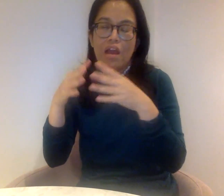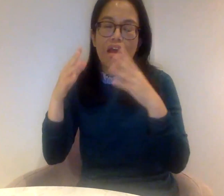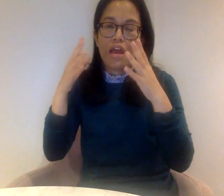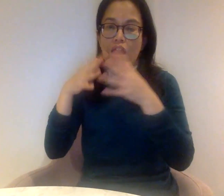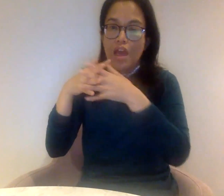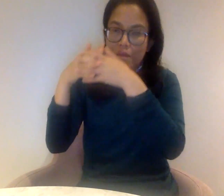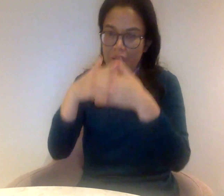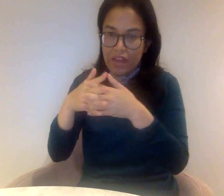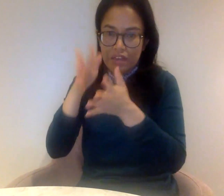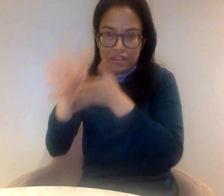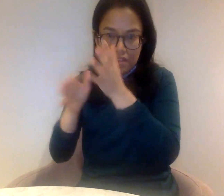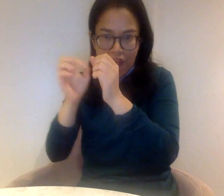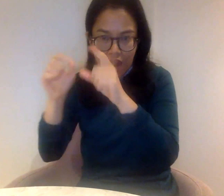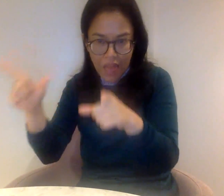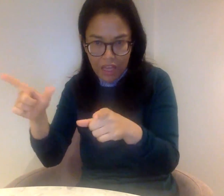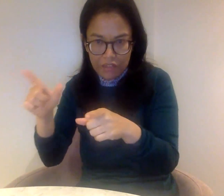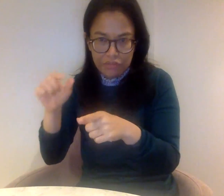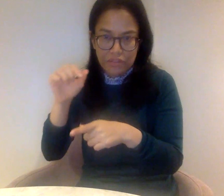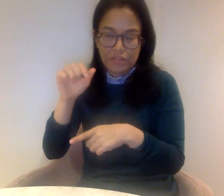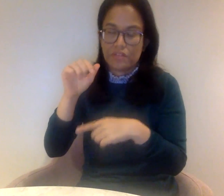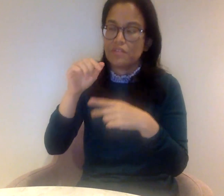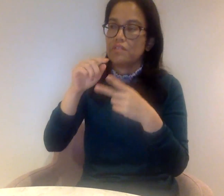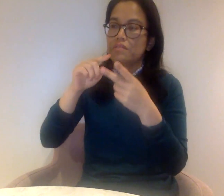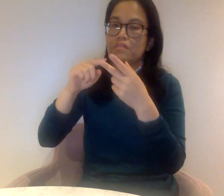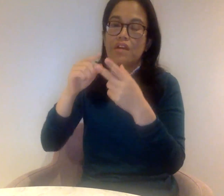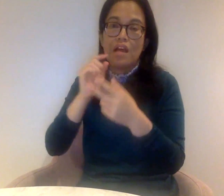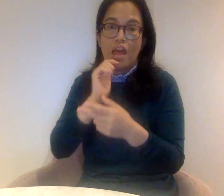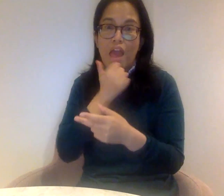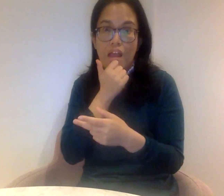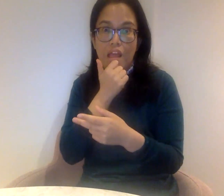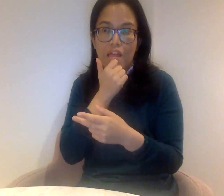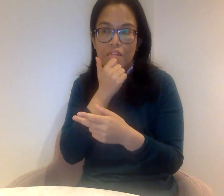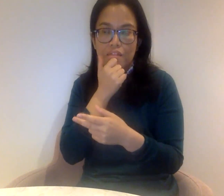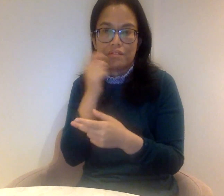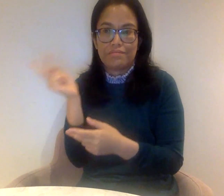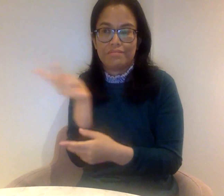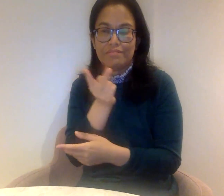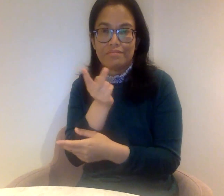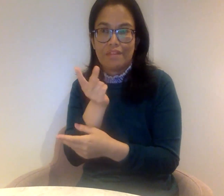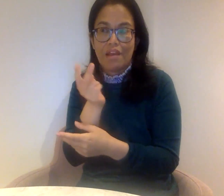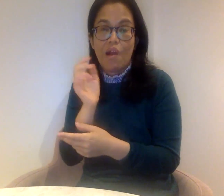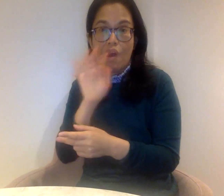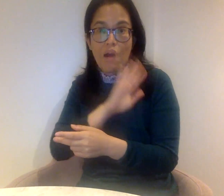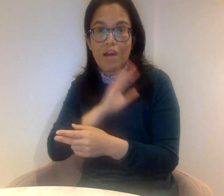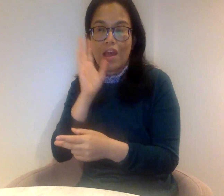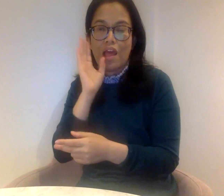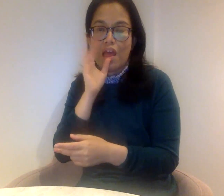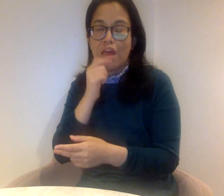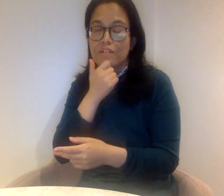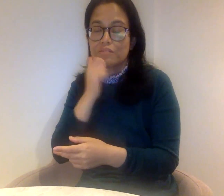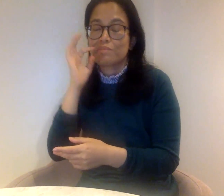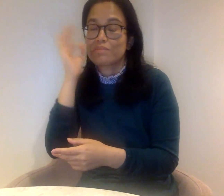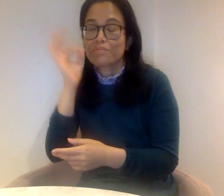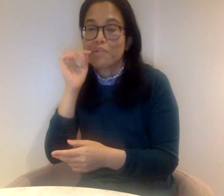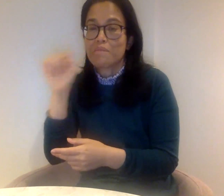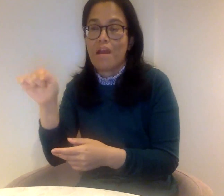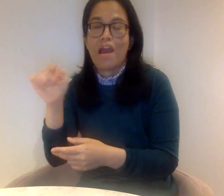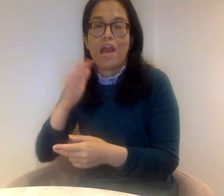for example, you have British sign language, which is very different from American, you have French sign